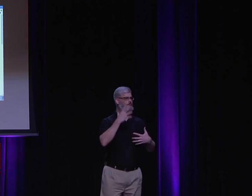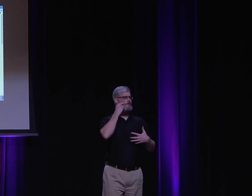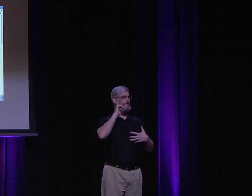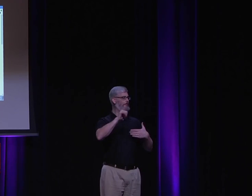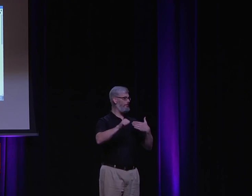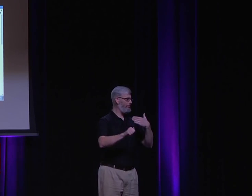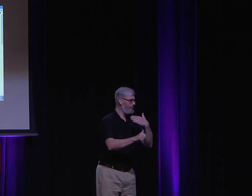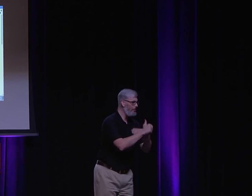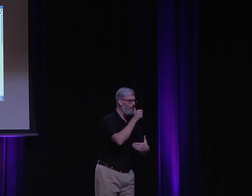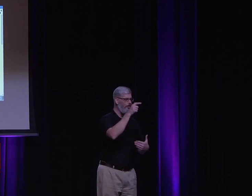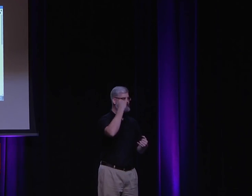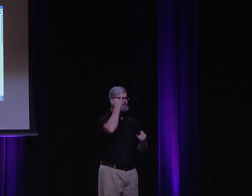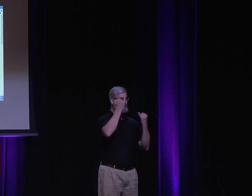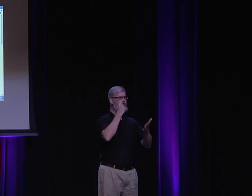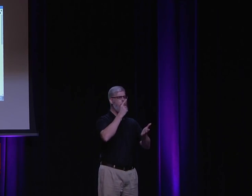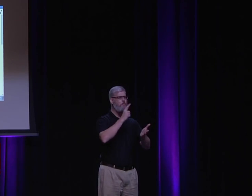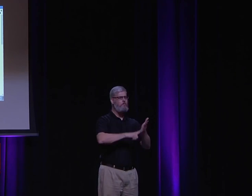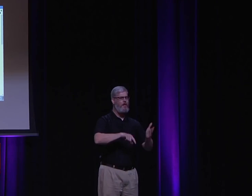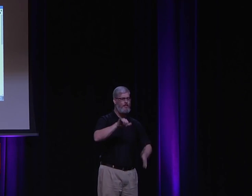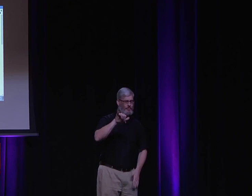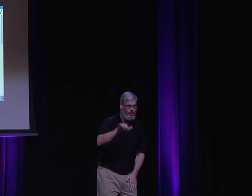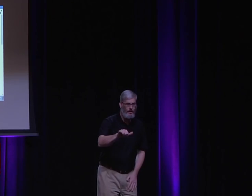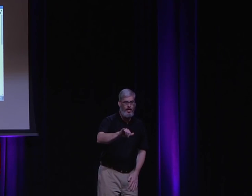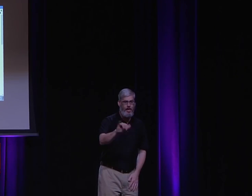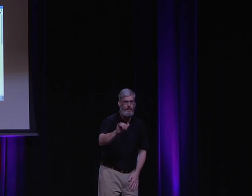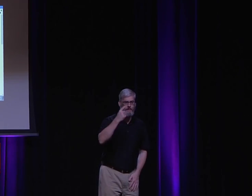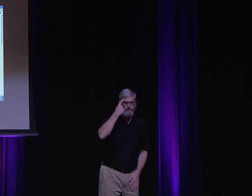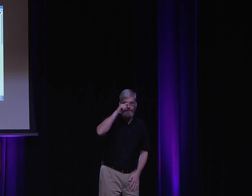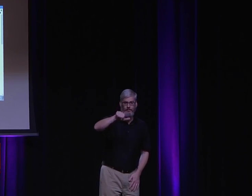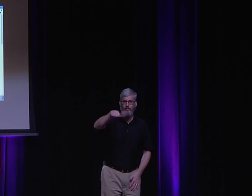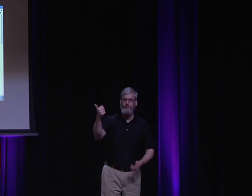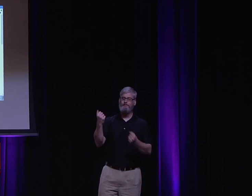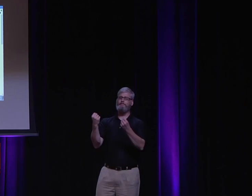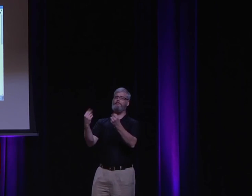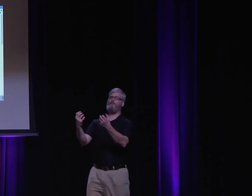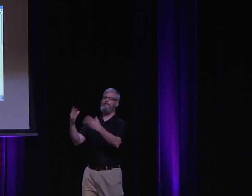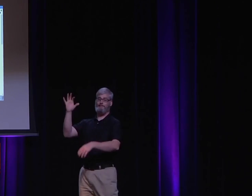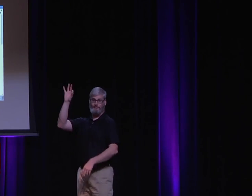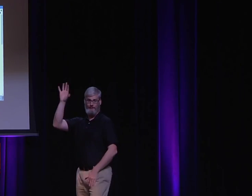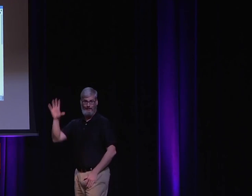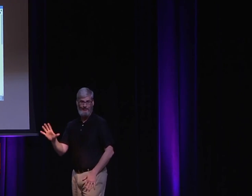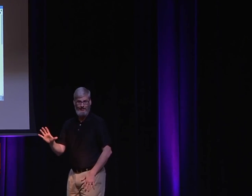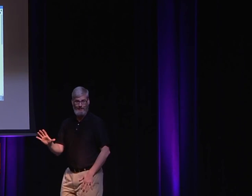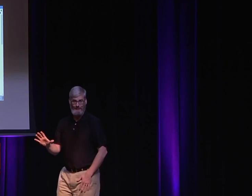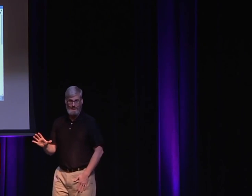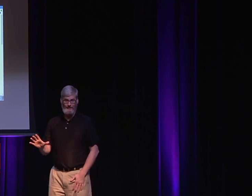And so if I'm experiencing that fear, those threats, and those types of things, what is it like for all of the